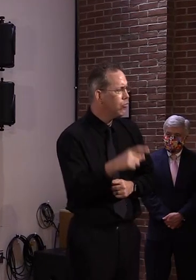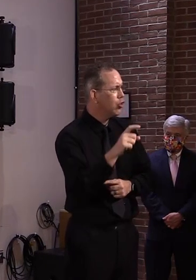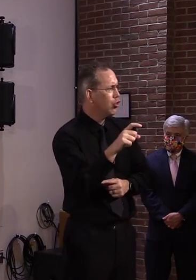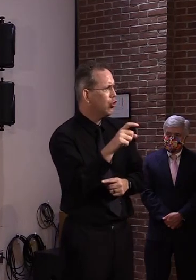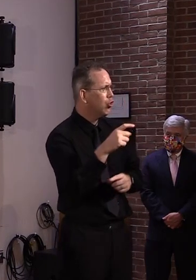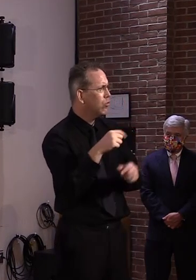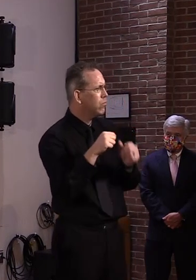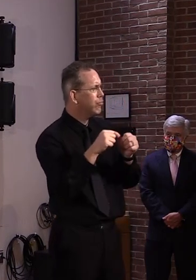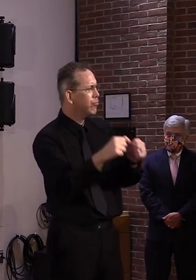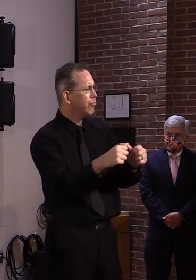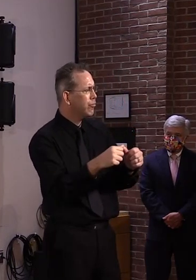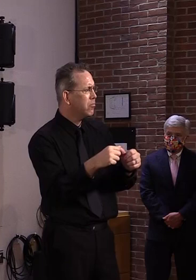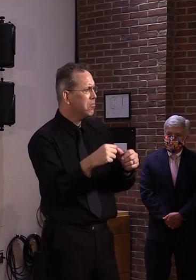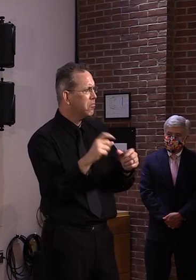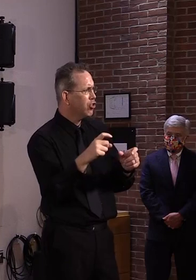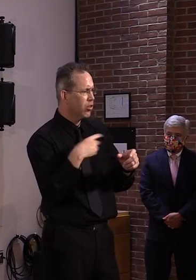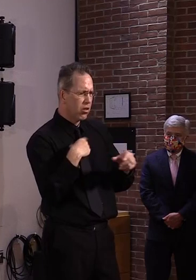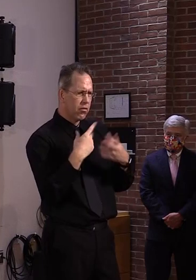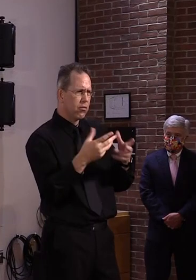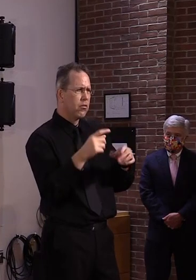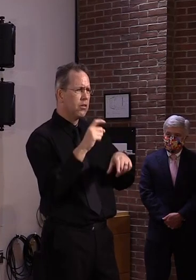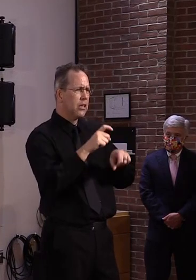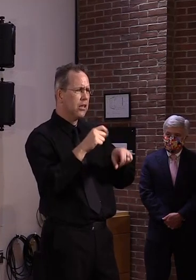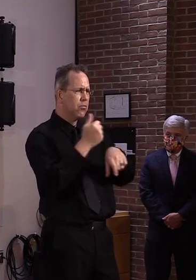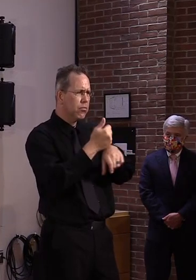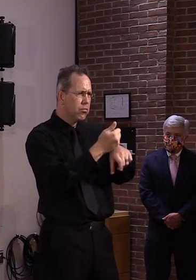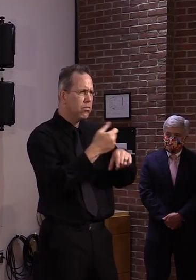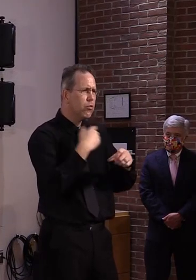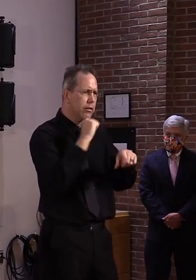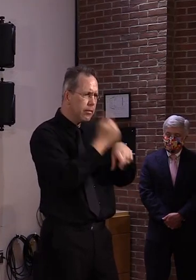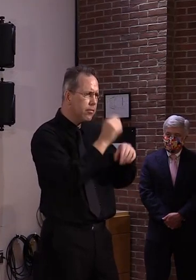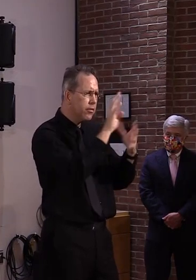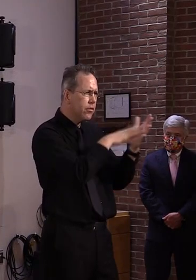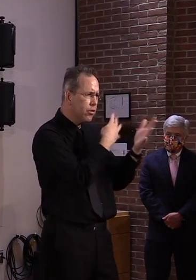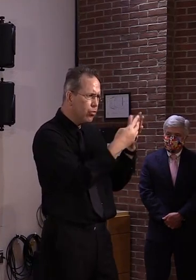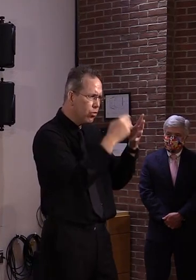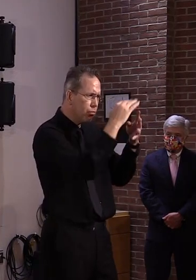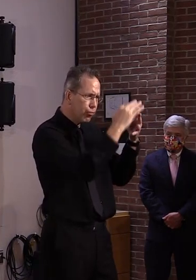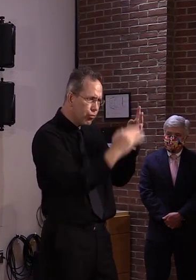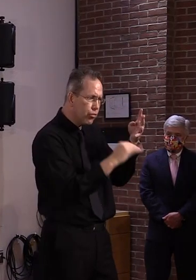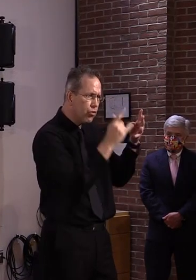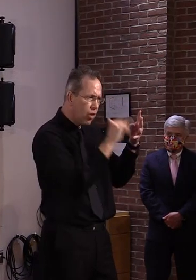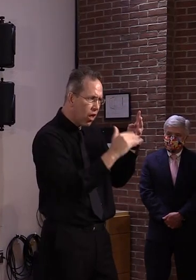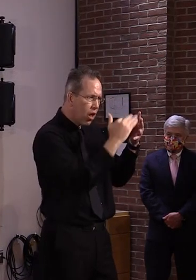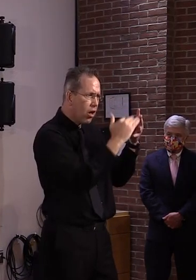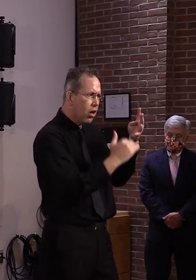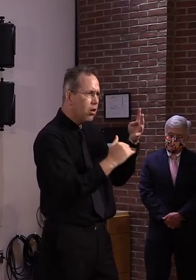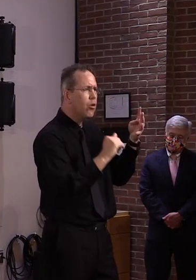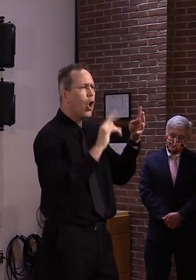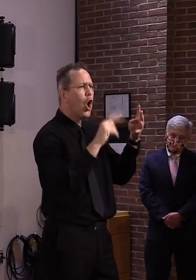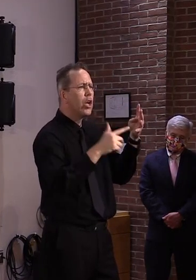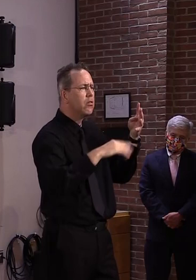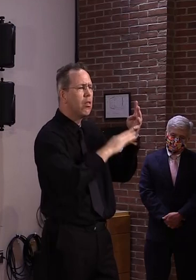So you've seen a schedule through July. I just don't think what has been developed yet that goes beyond that.